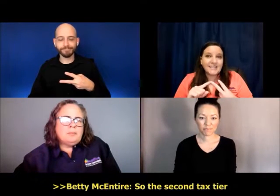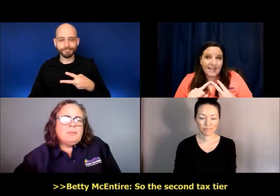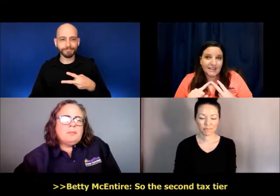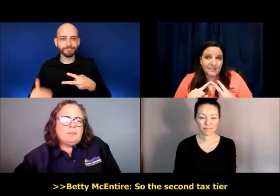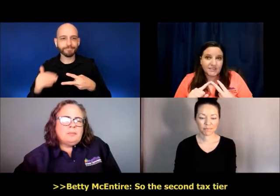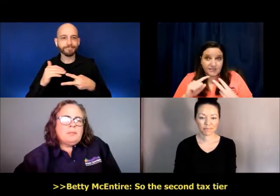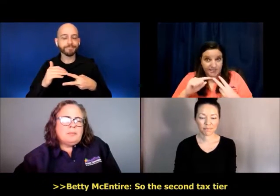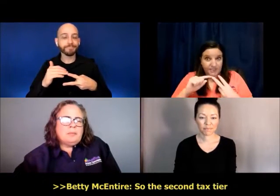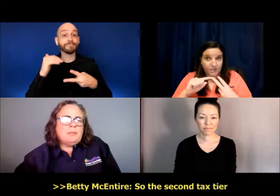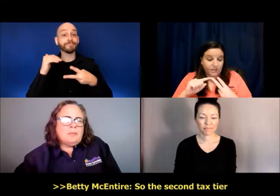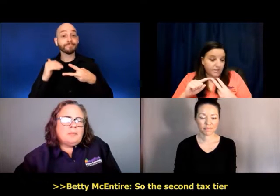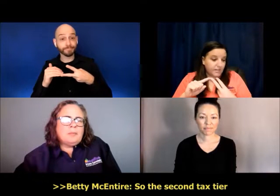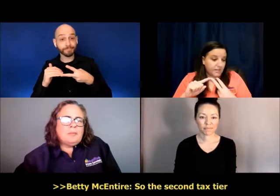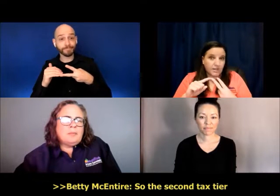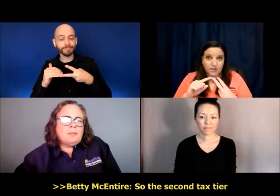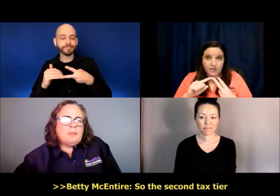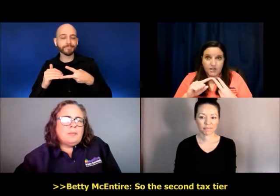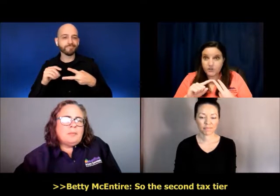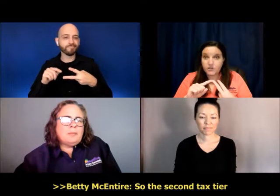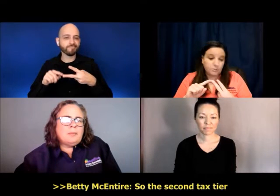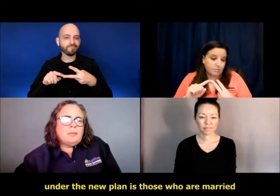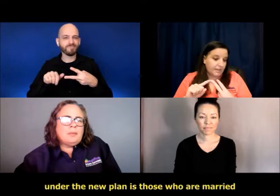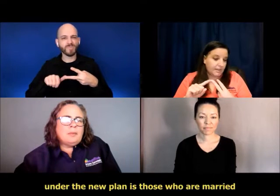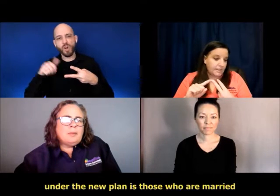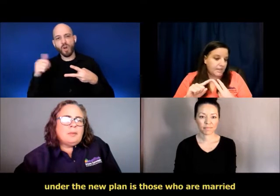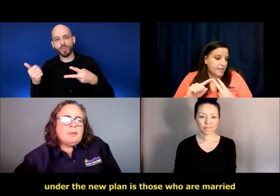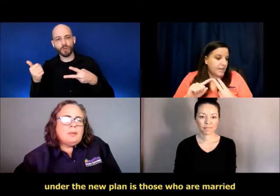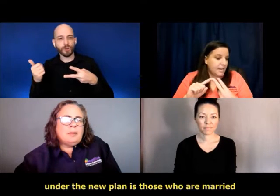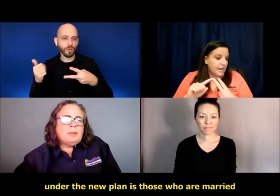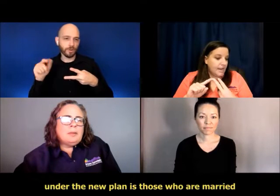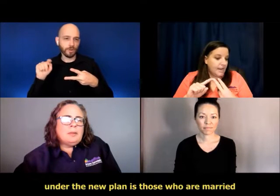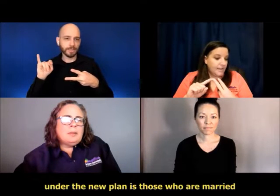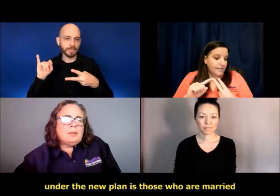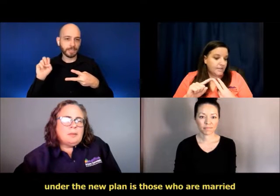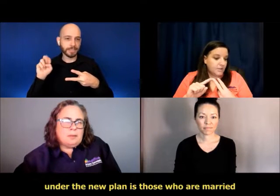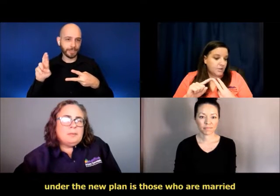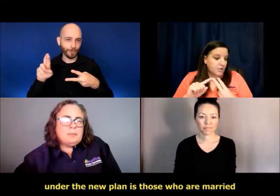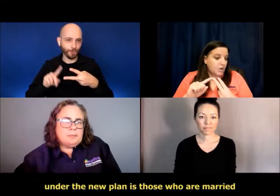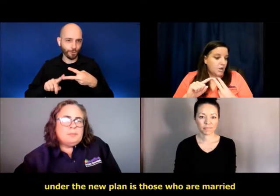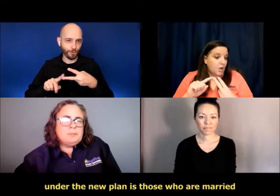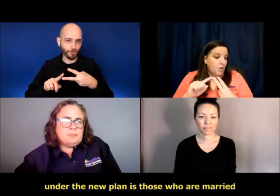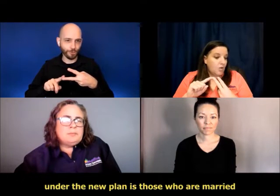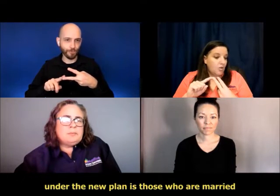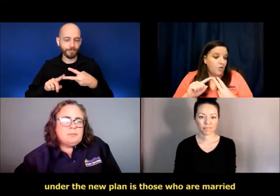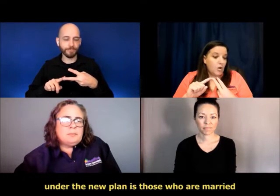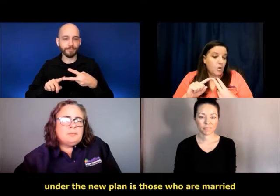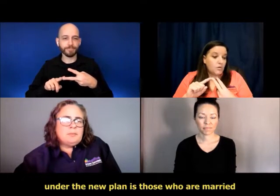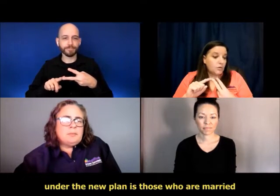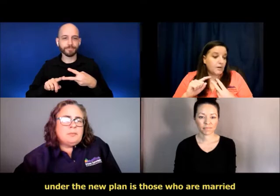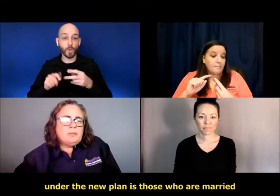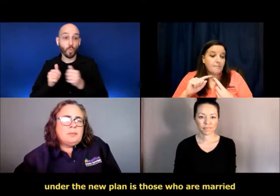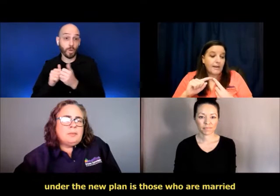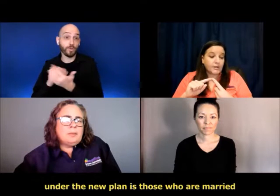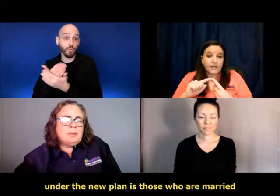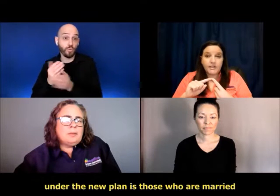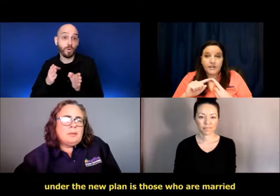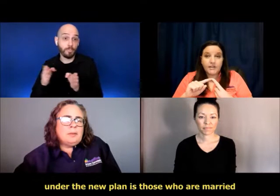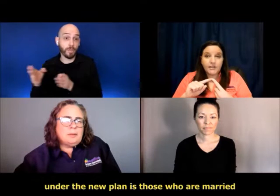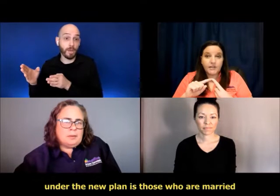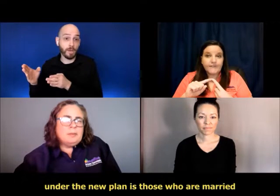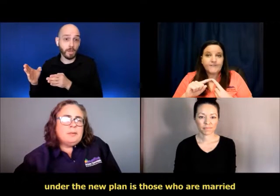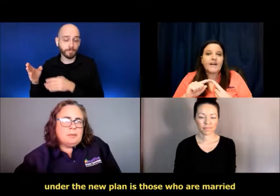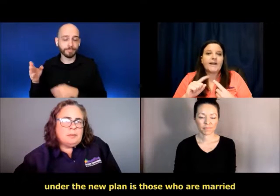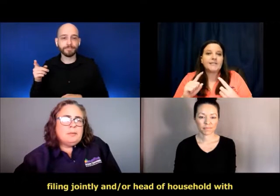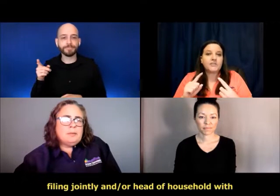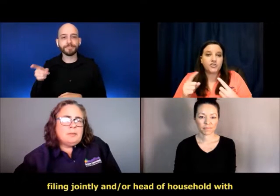the second tax, a tier under the new plan is those who are married.